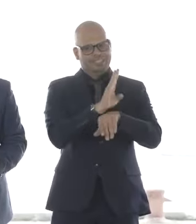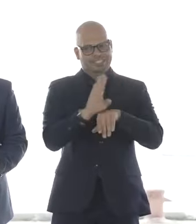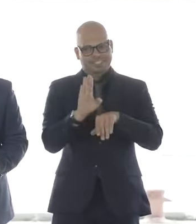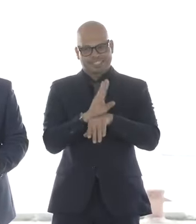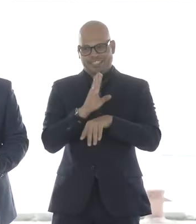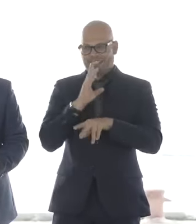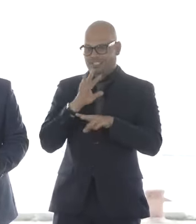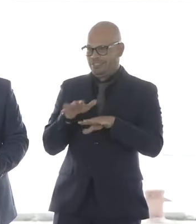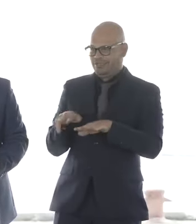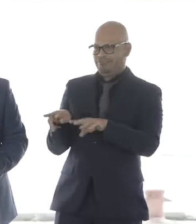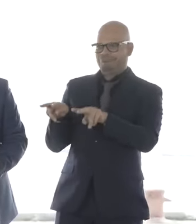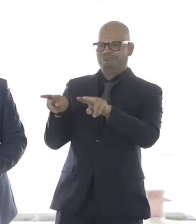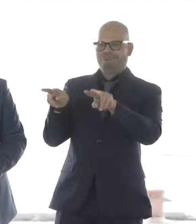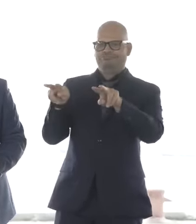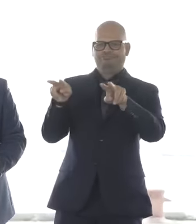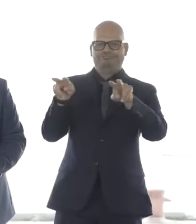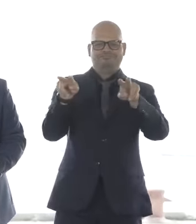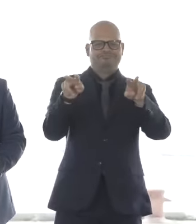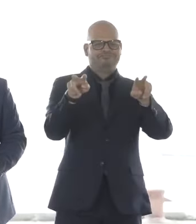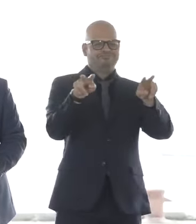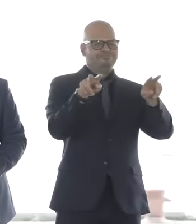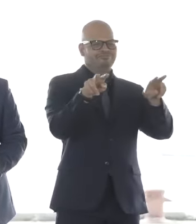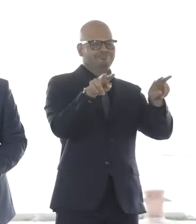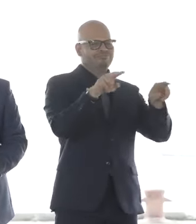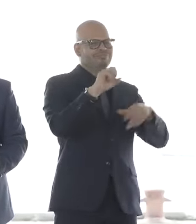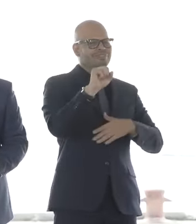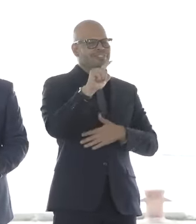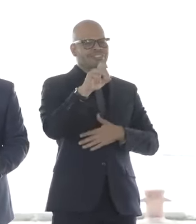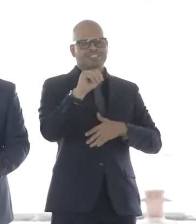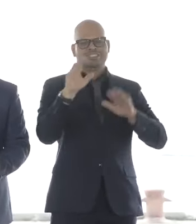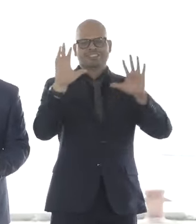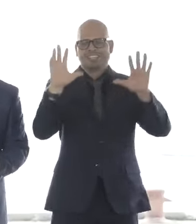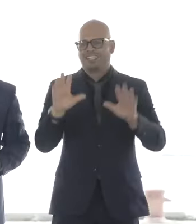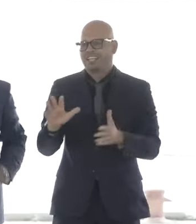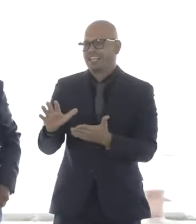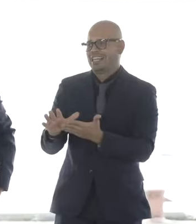clean energy jobs, all under a project labor agreement.